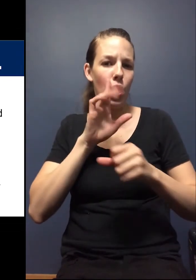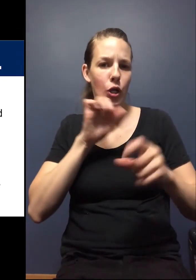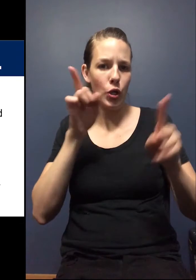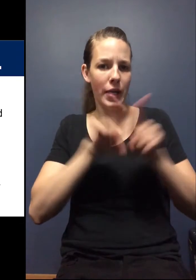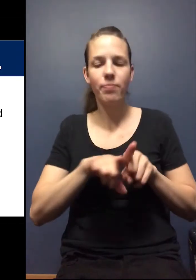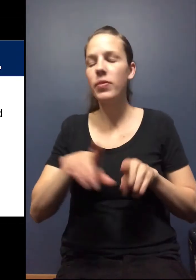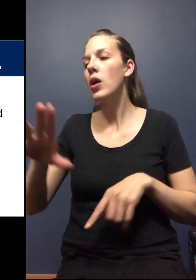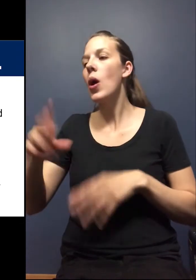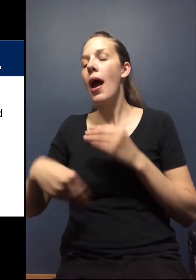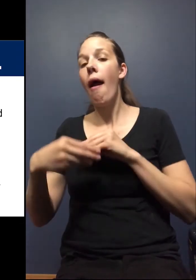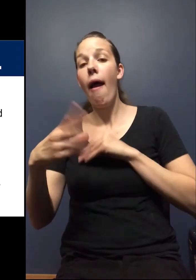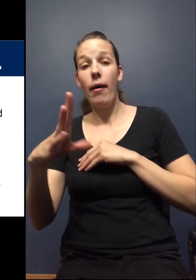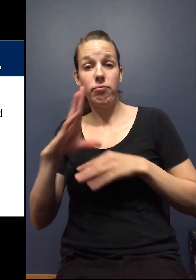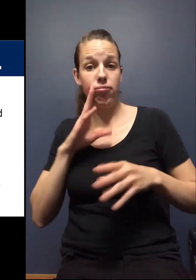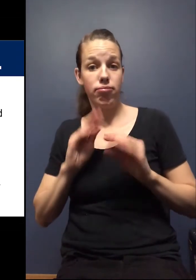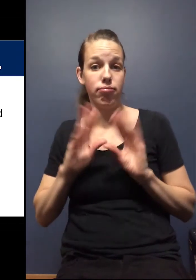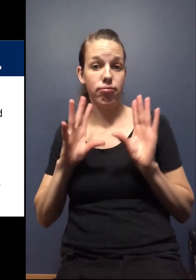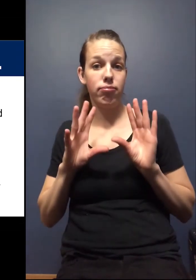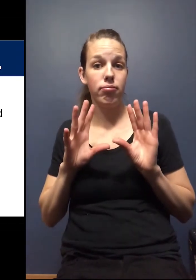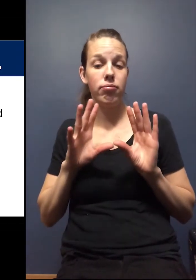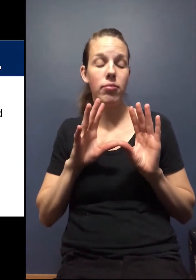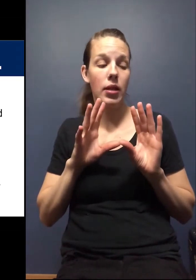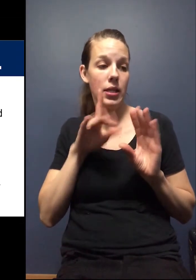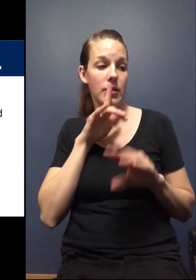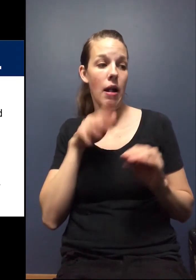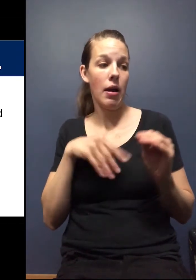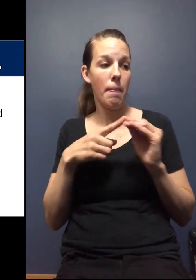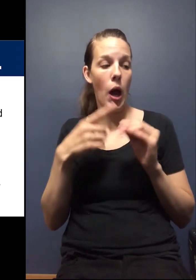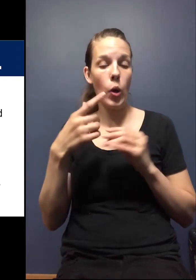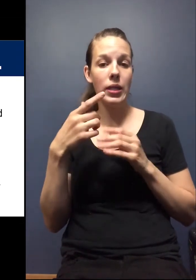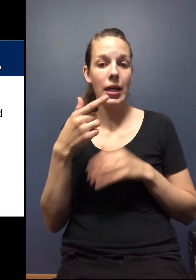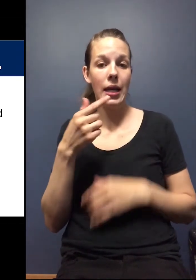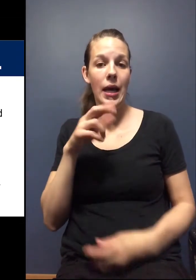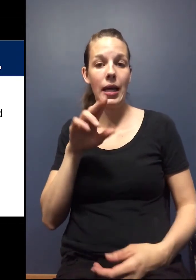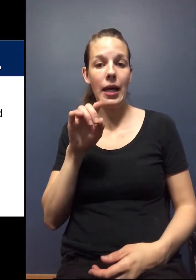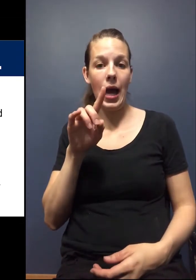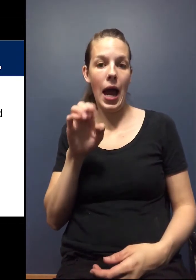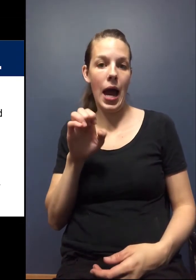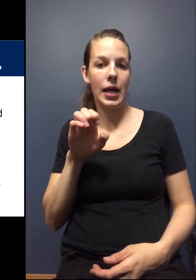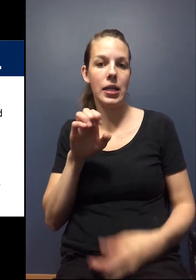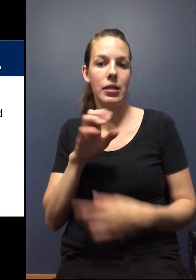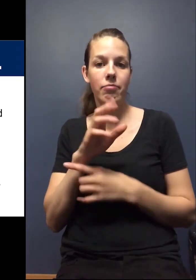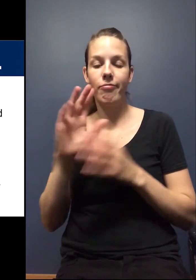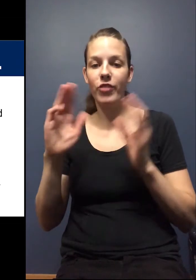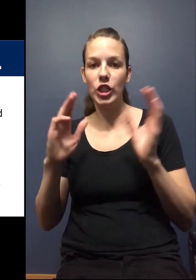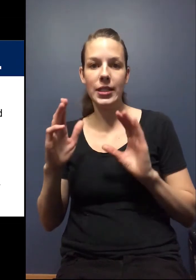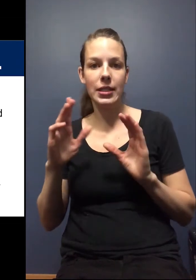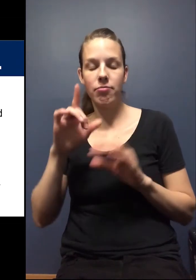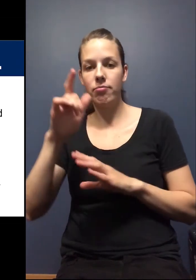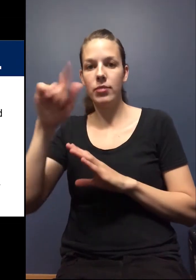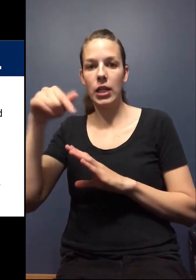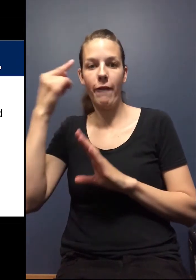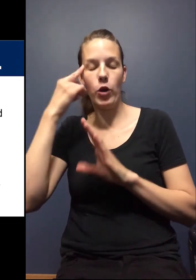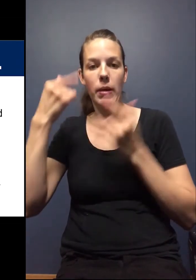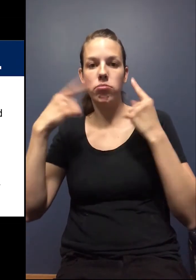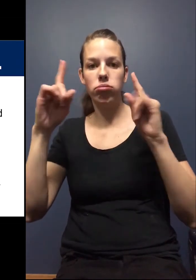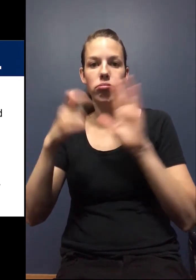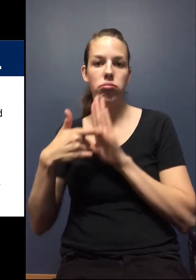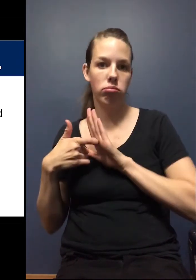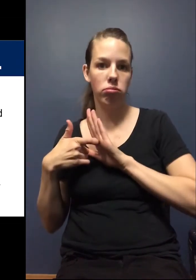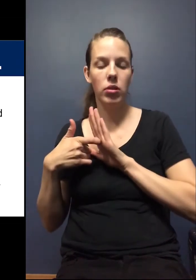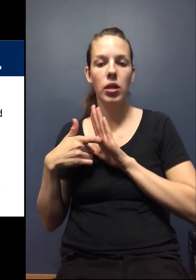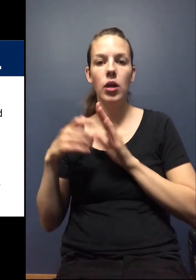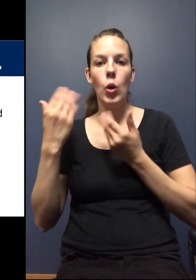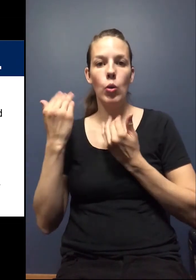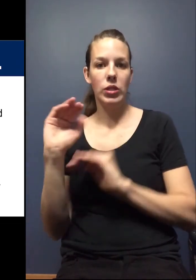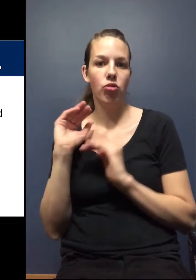this? So the, going back to where we talked about guidance versus, um, I guess, government proclamation or